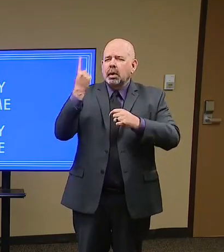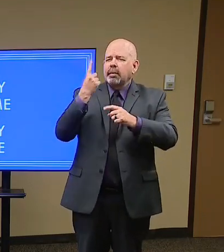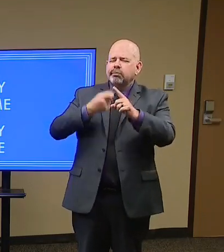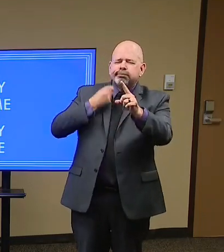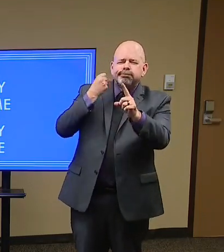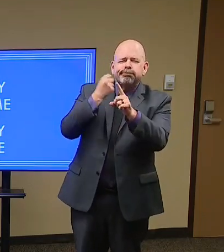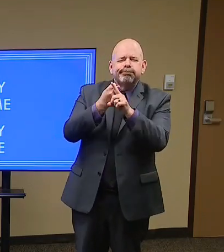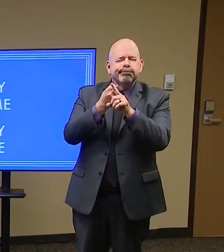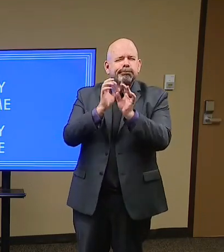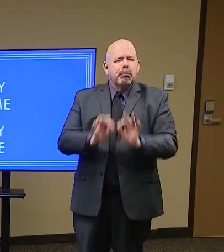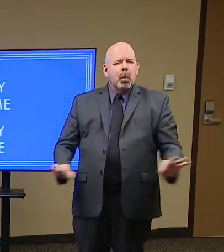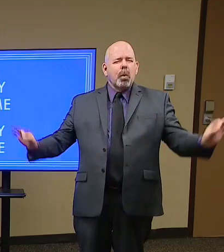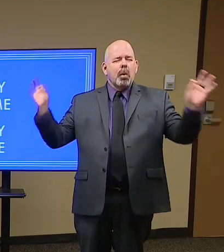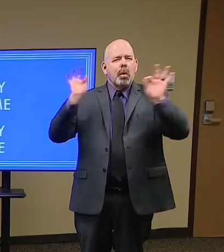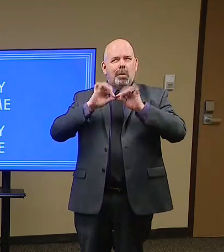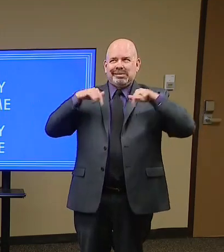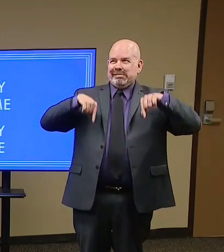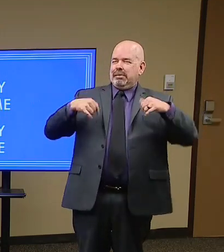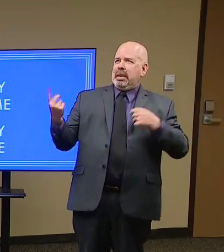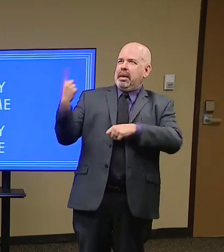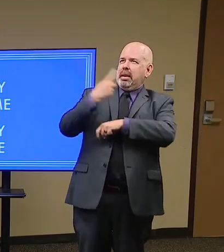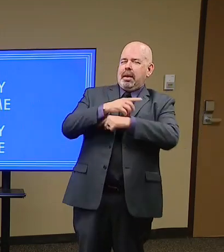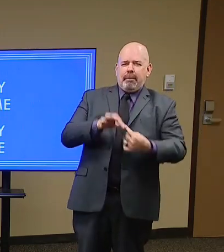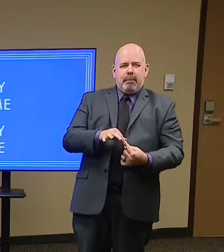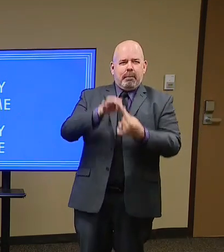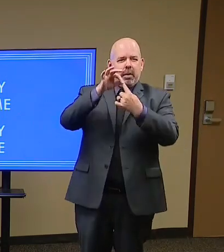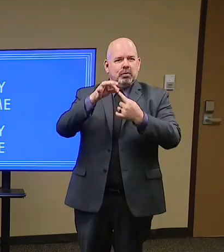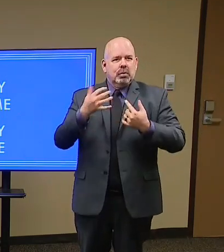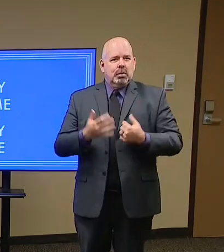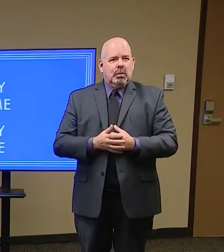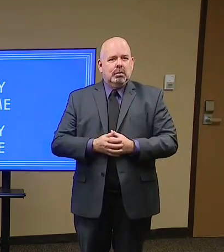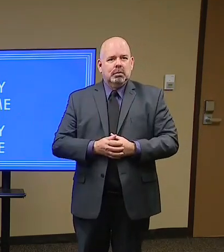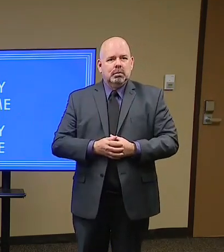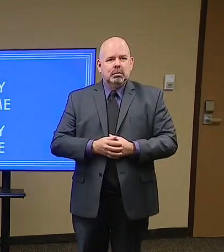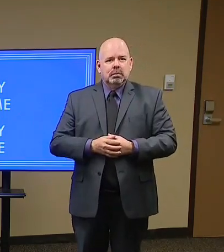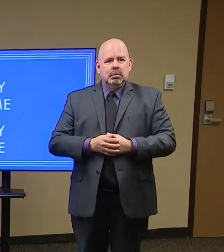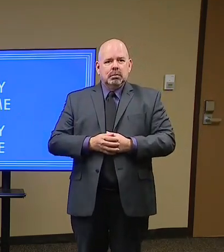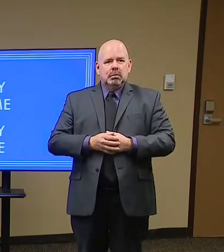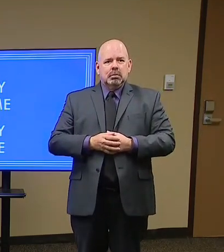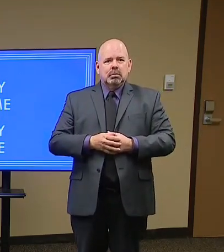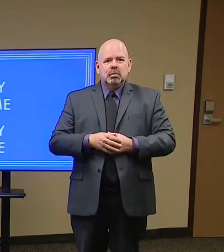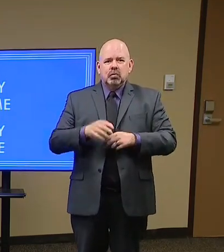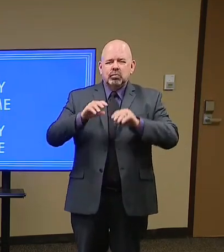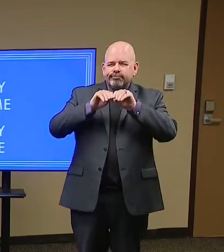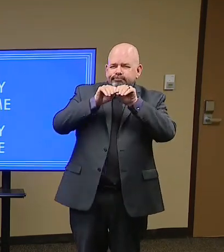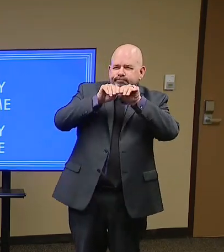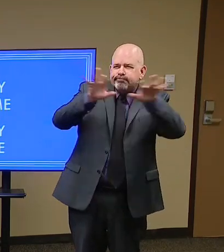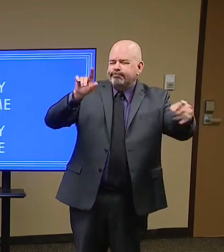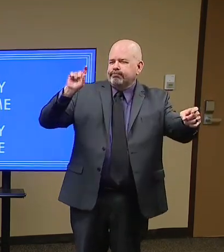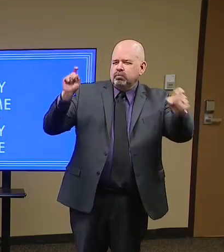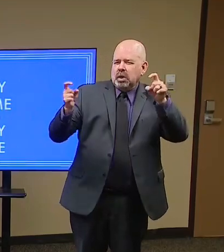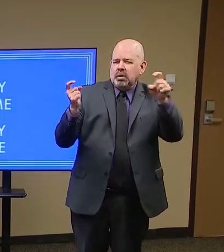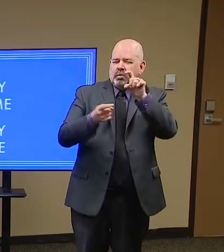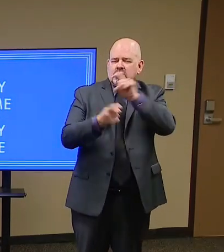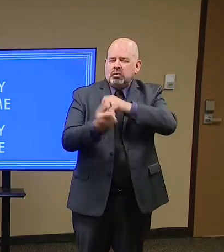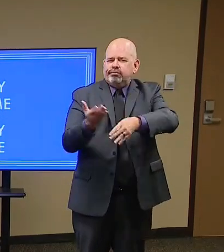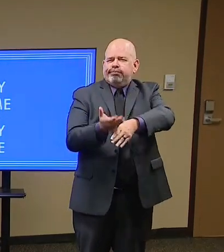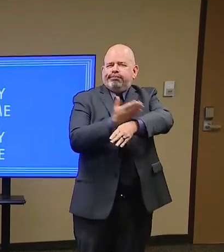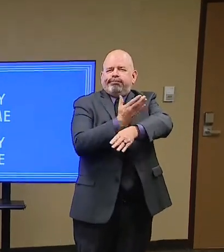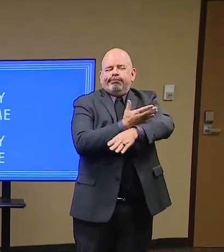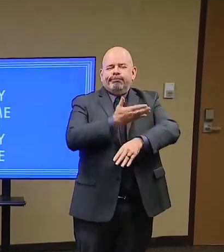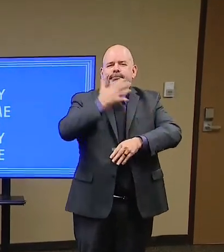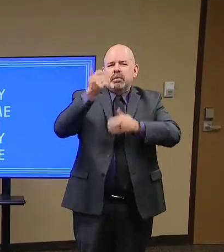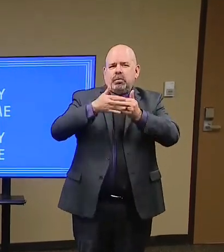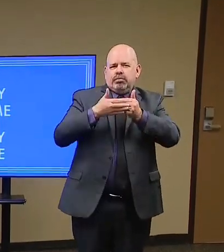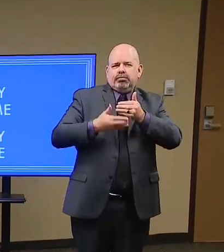where there is an opportunity for real change. There's an opportunity to radically transform policing. There's an opportunity